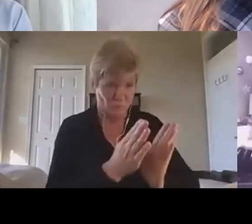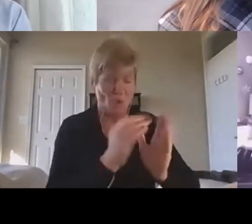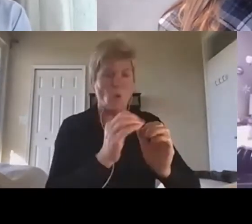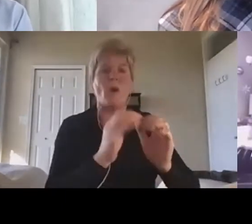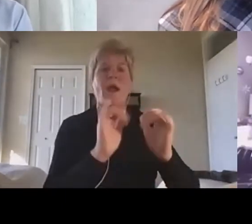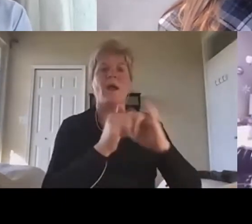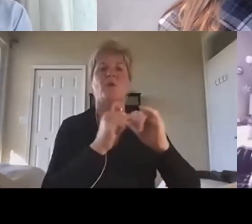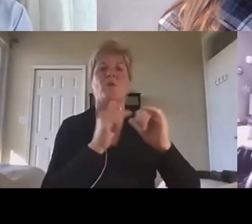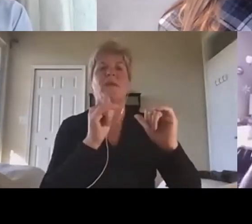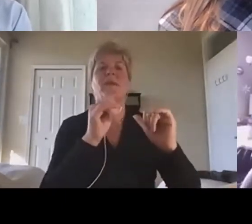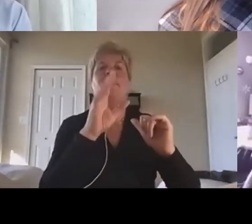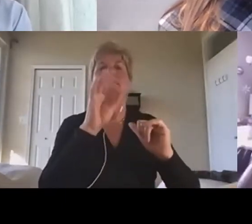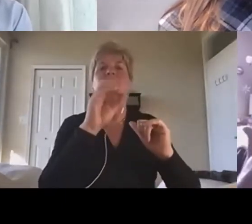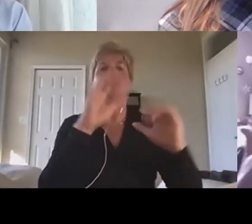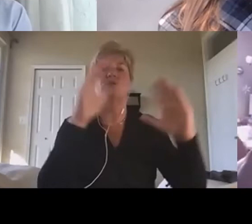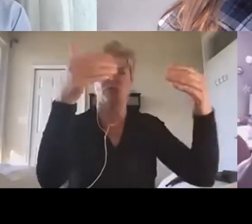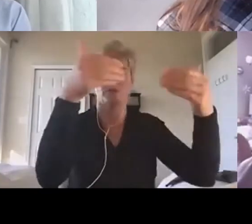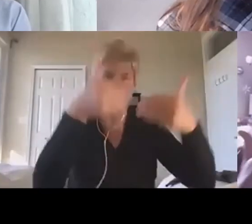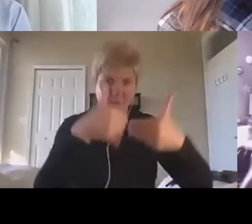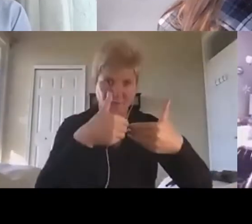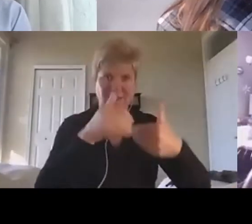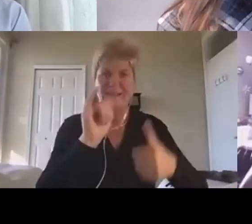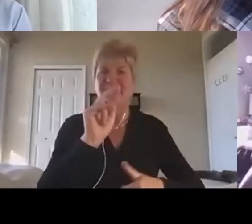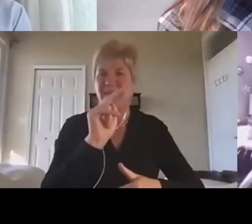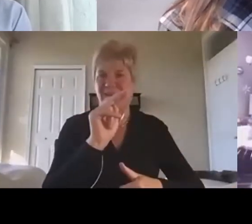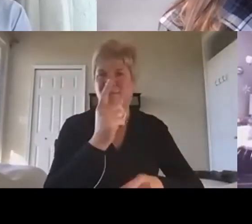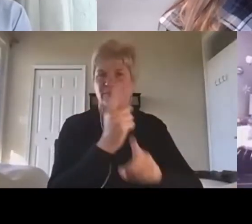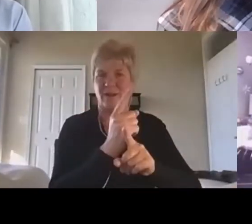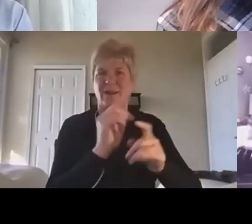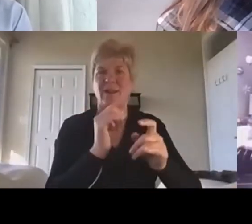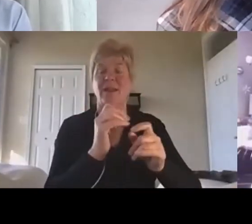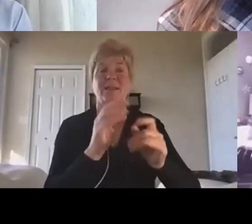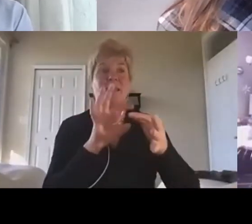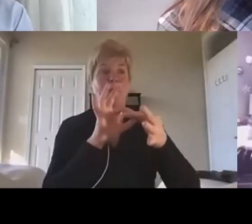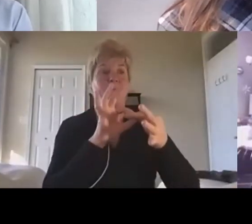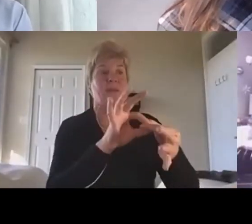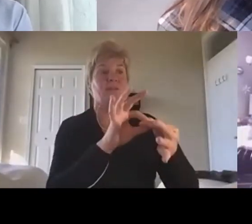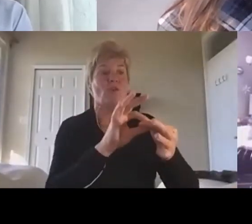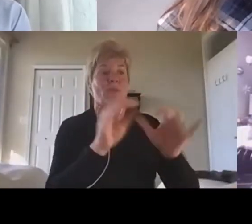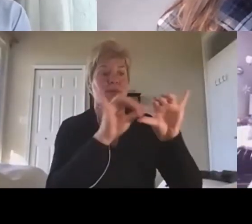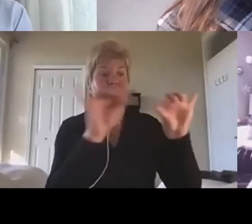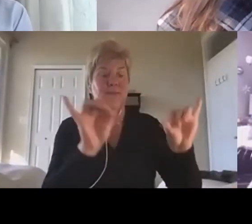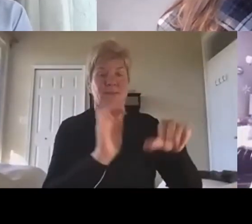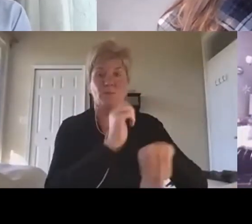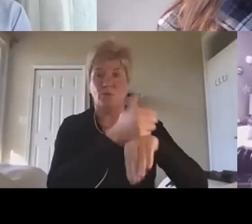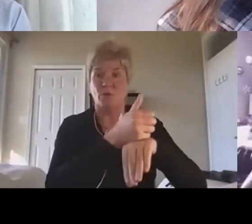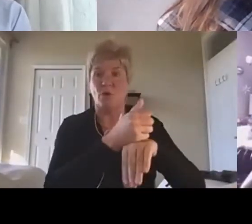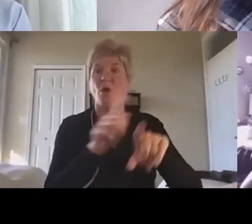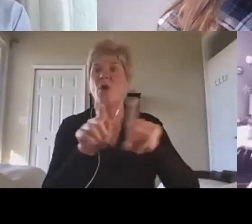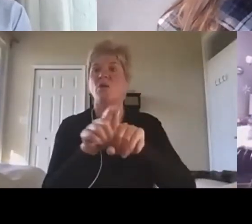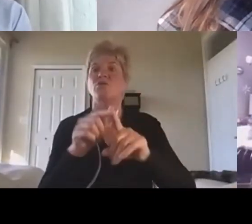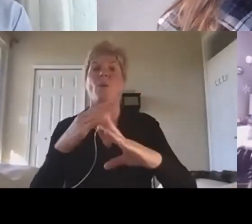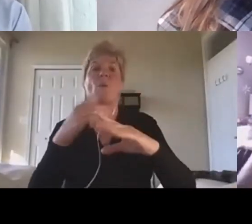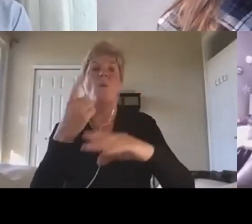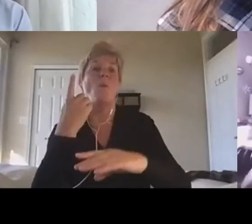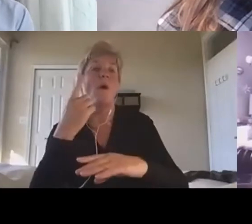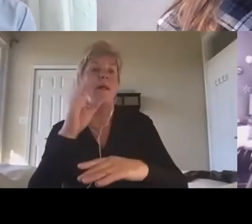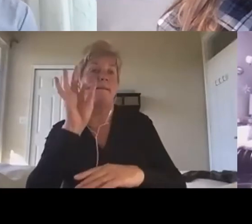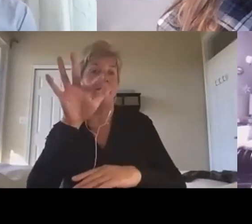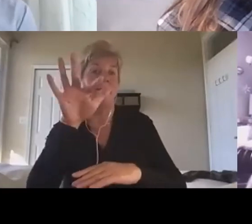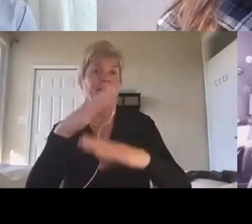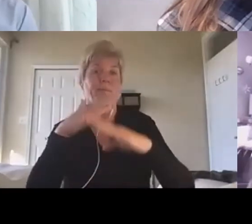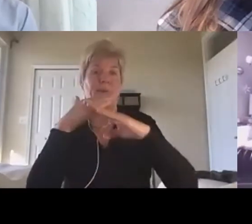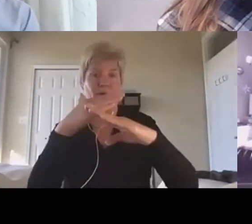And what does that look like in terms of the systems that we create? And the barrier that one of the barriers that I've seen in this having these